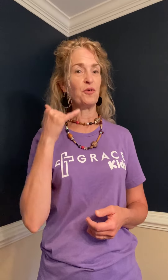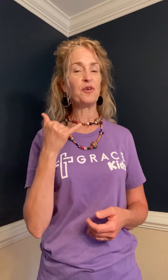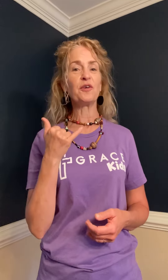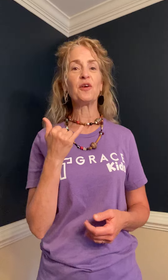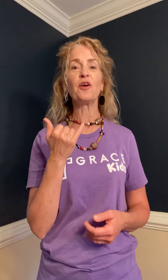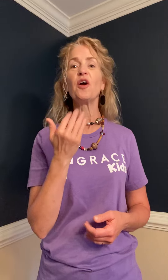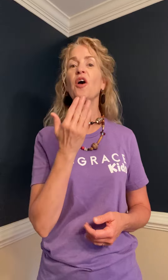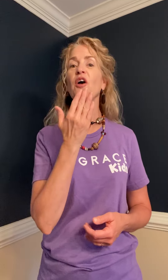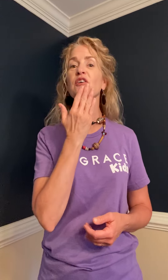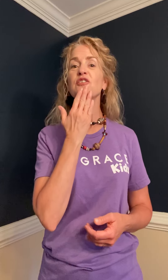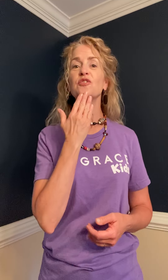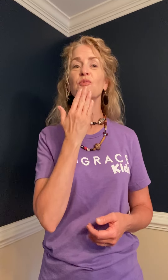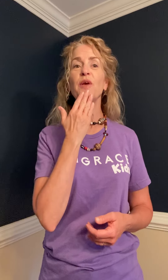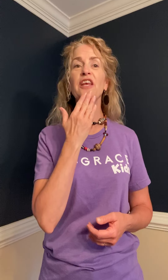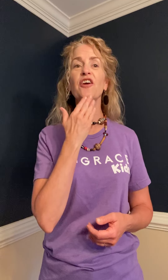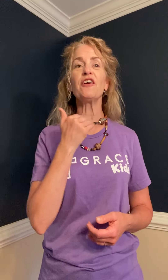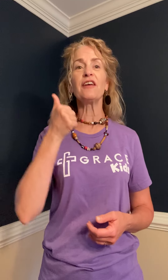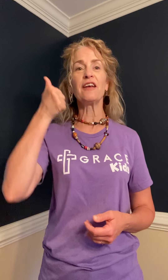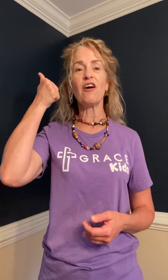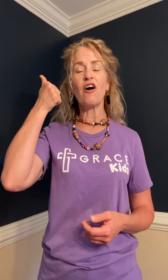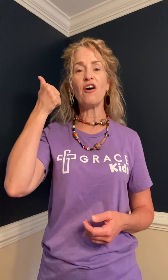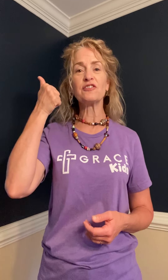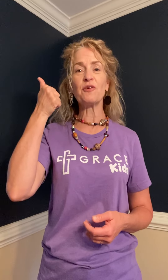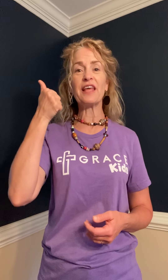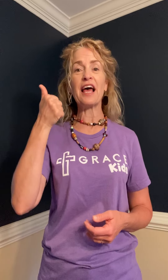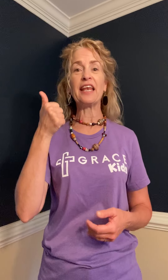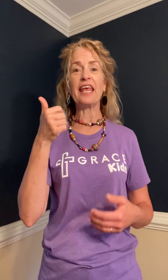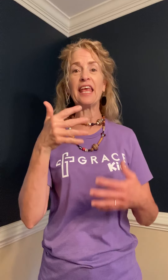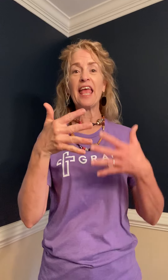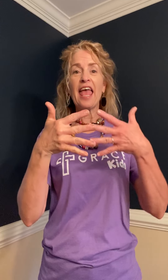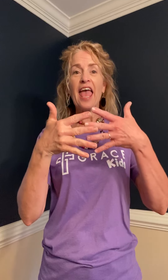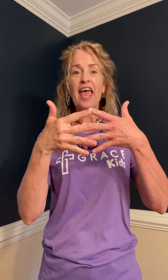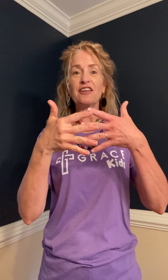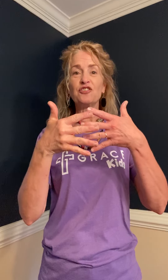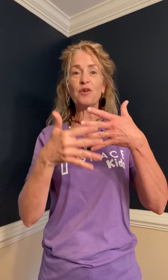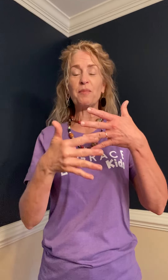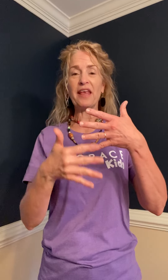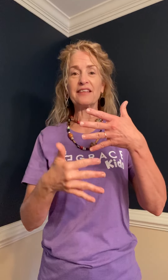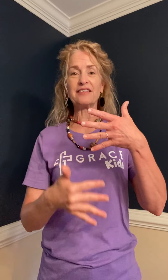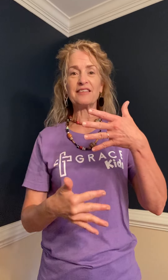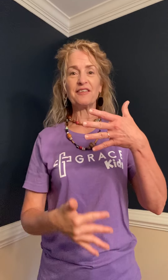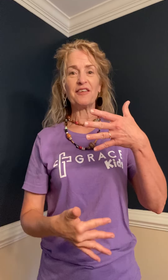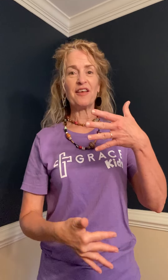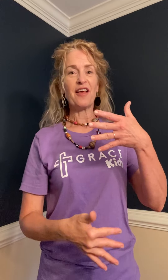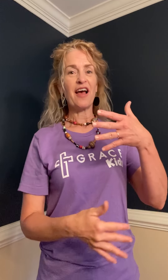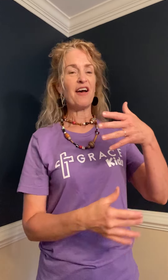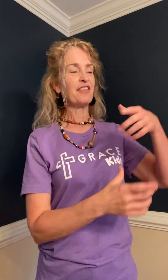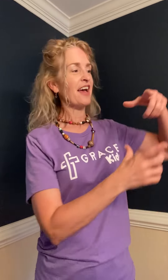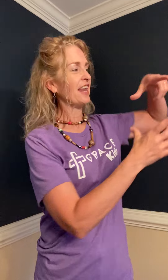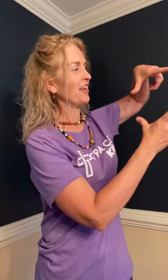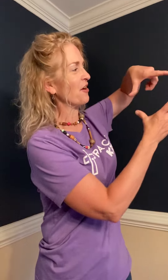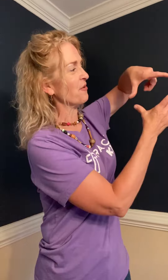sweeter also than honey and drippings of the honeycomb